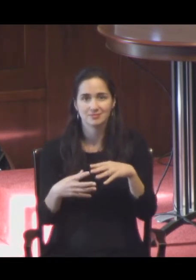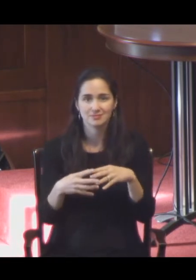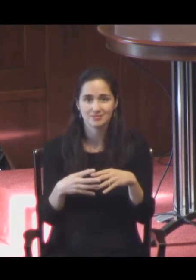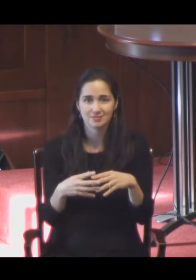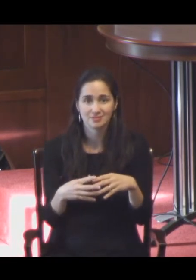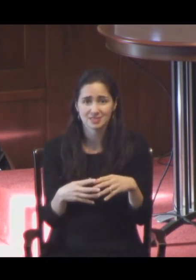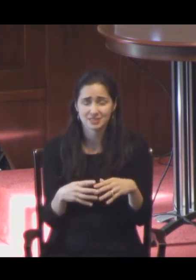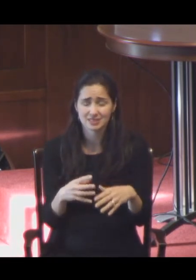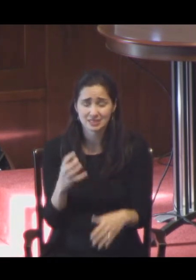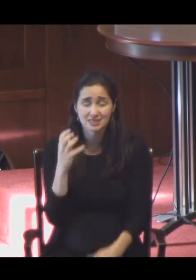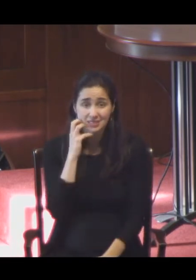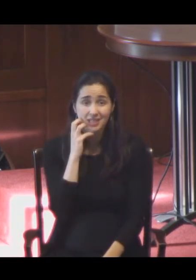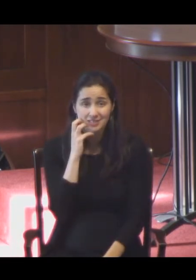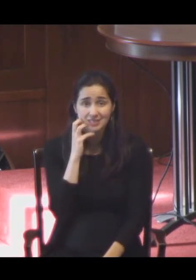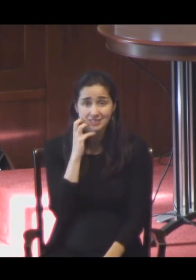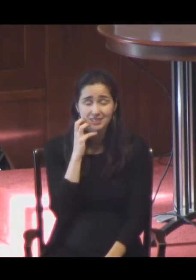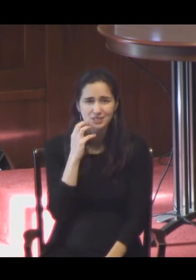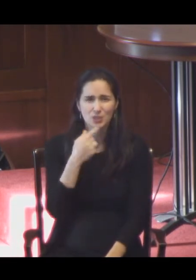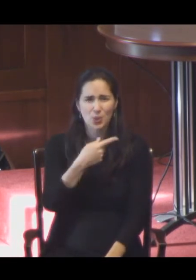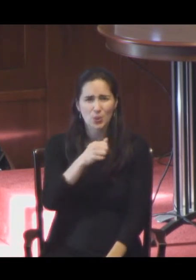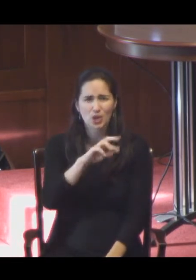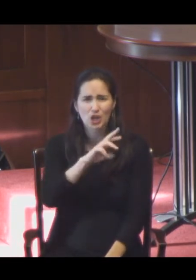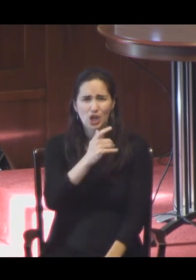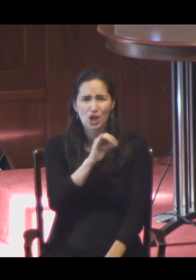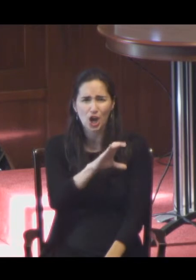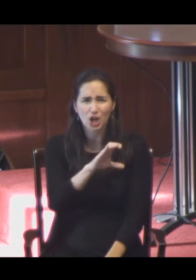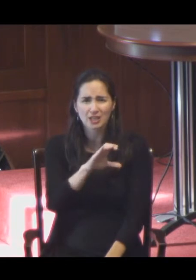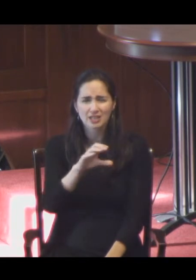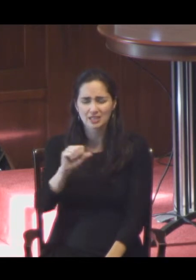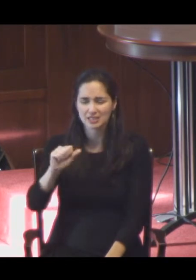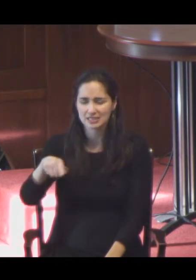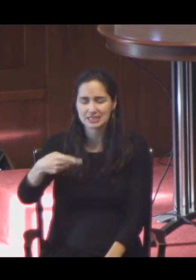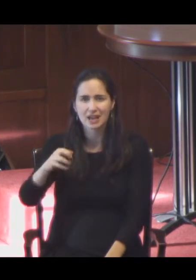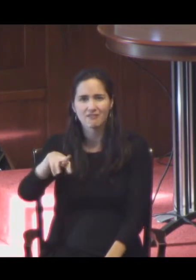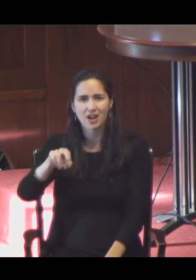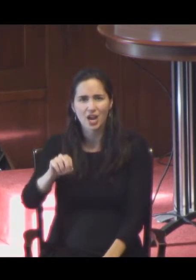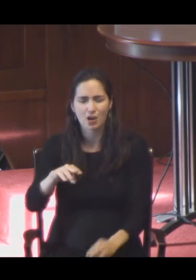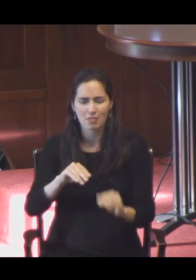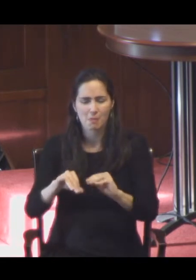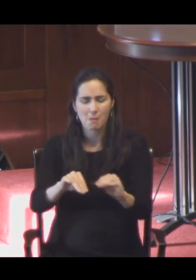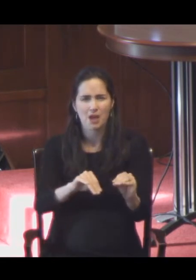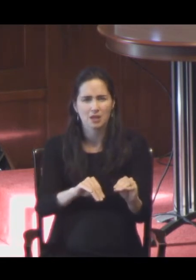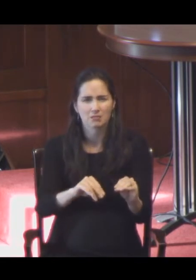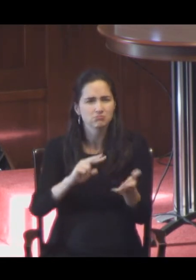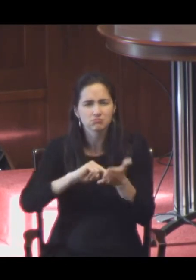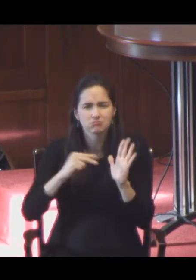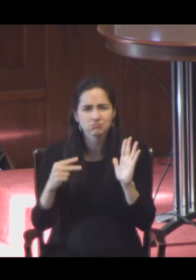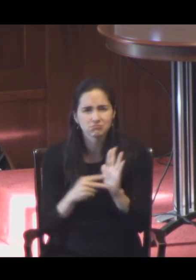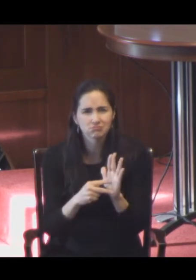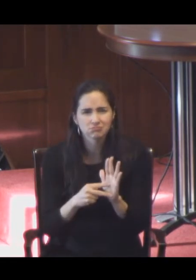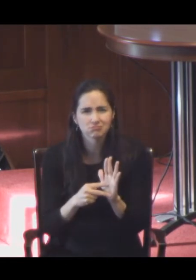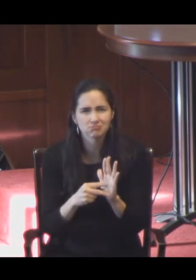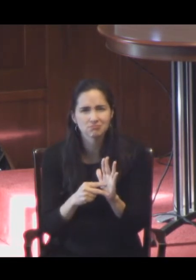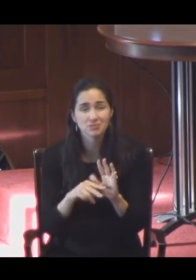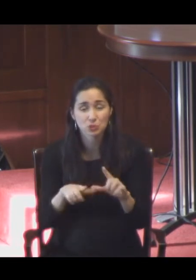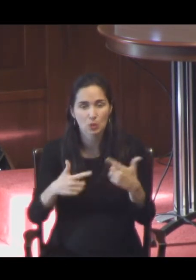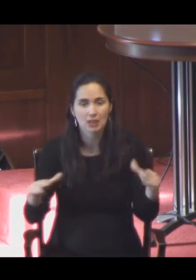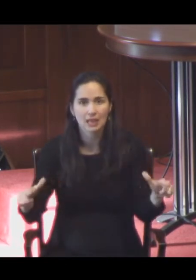sapphires in the mud clot the bedded axletree. What is he talking about? What is the poet reaching for here? He's pushing the language to break open so that